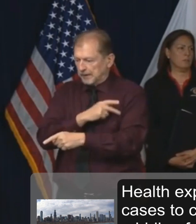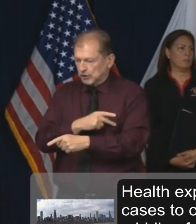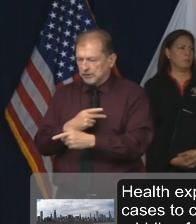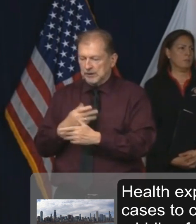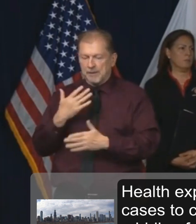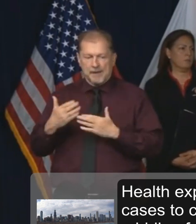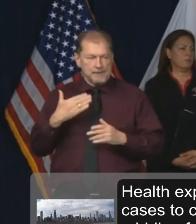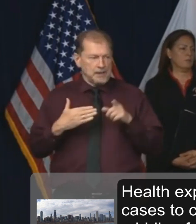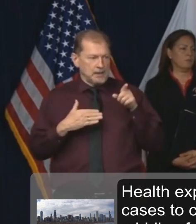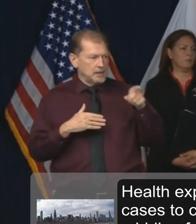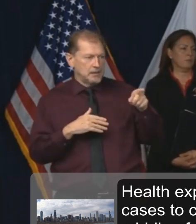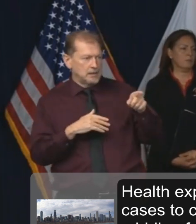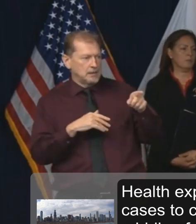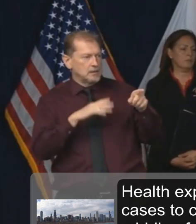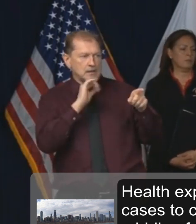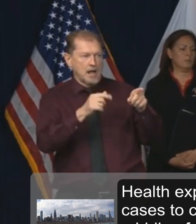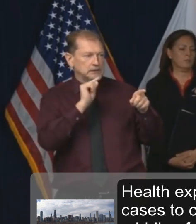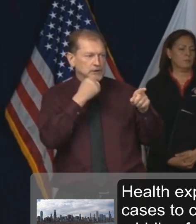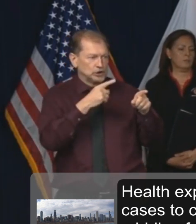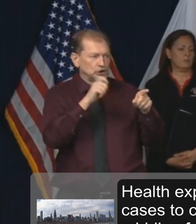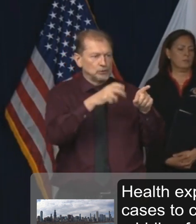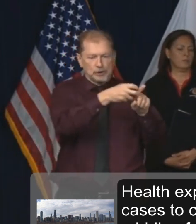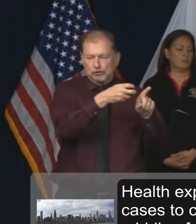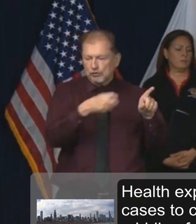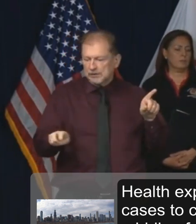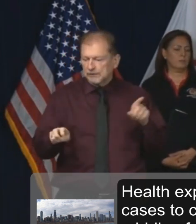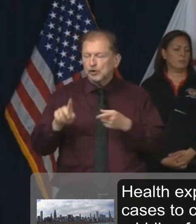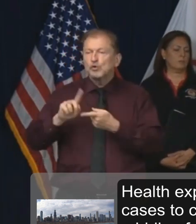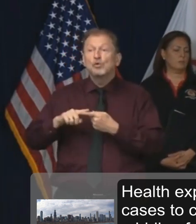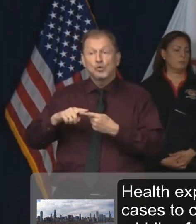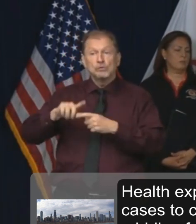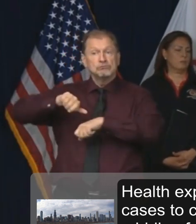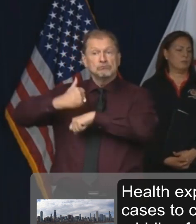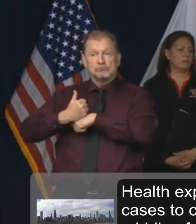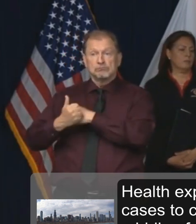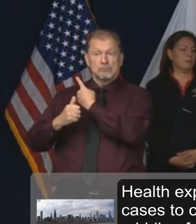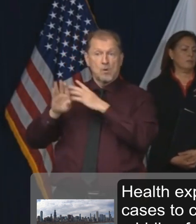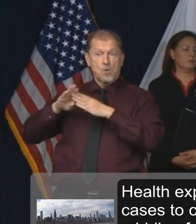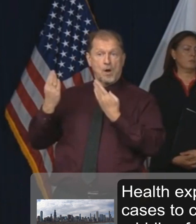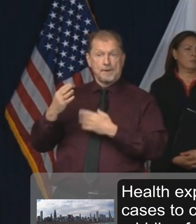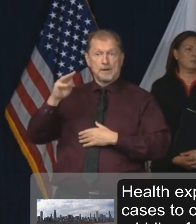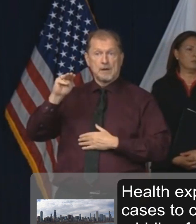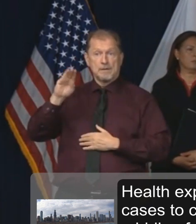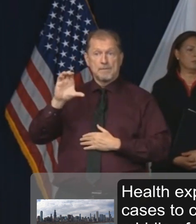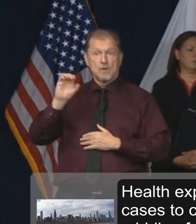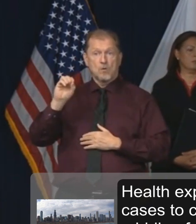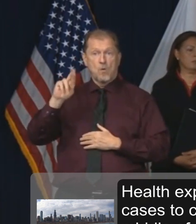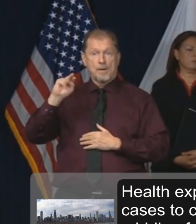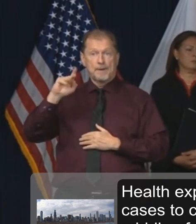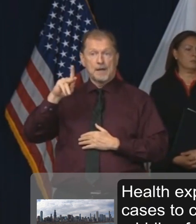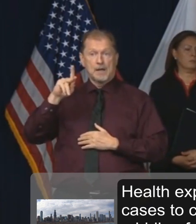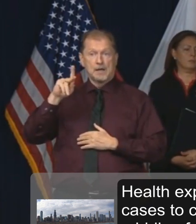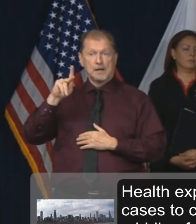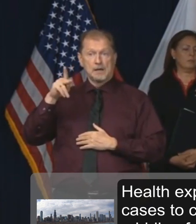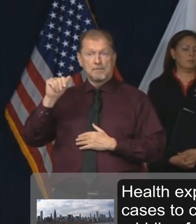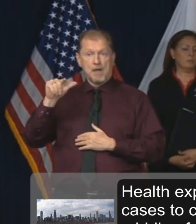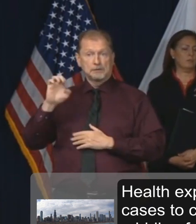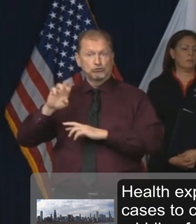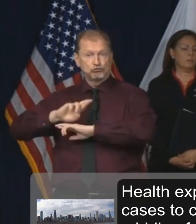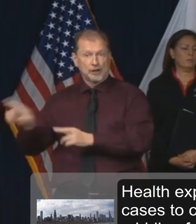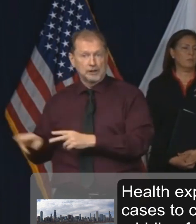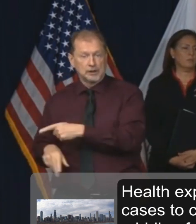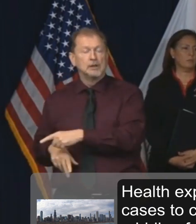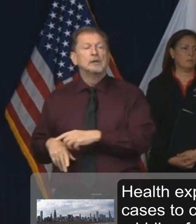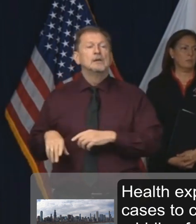for example, transfer, begin to transfer patients, should we, to McCormick Place? Should we do, you know, what are we going to